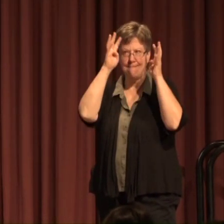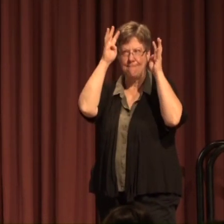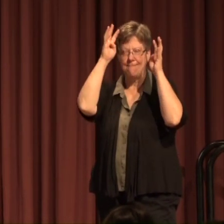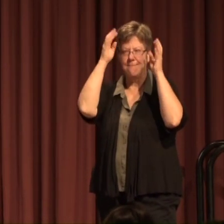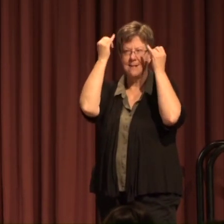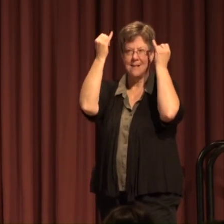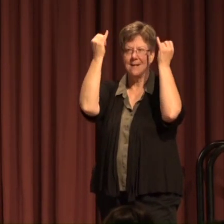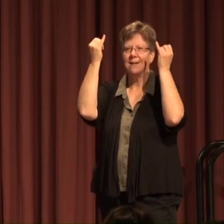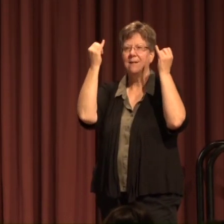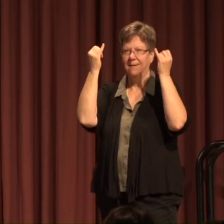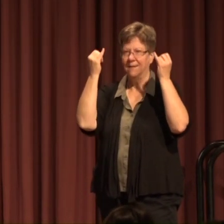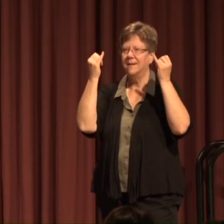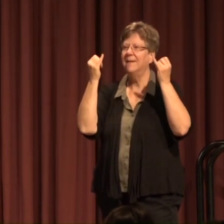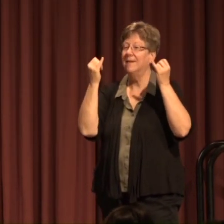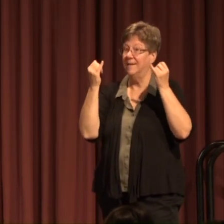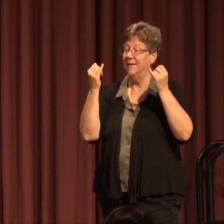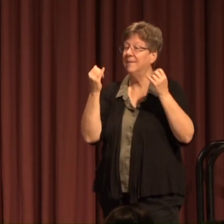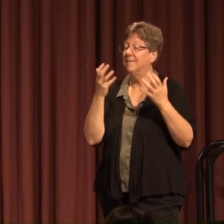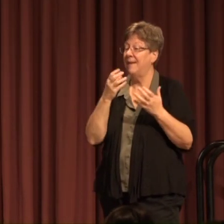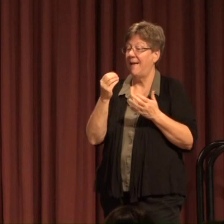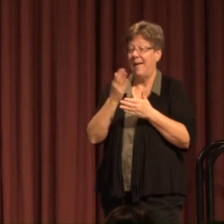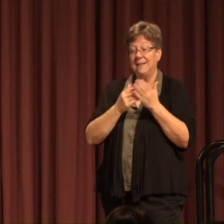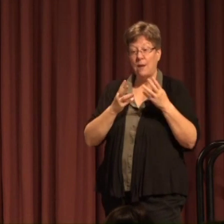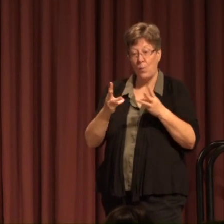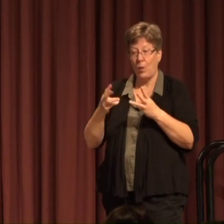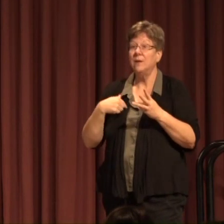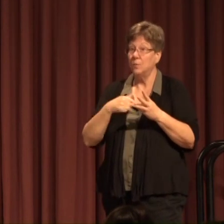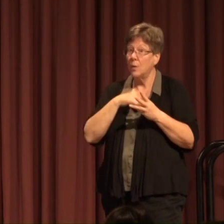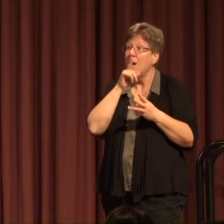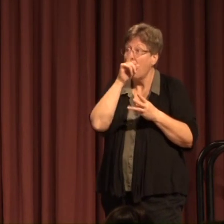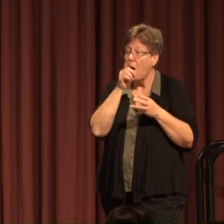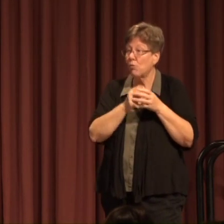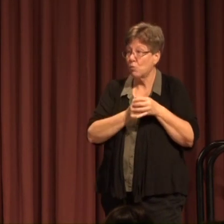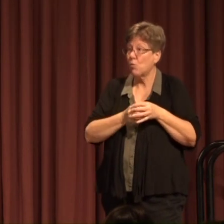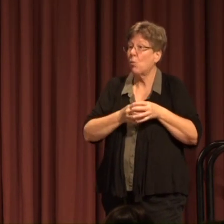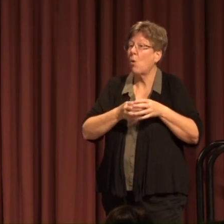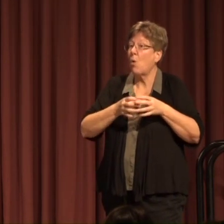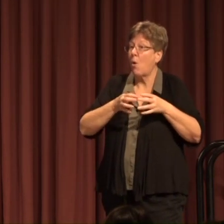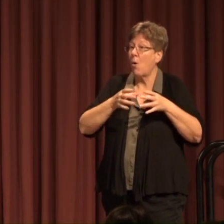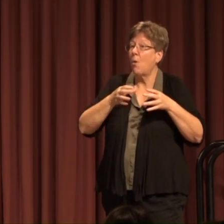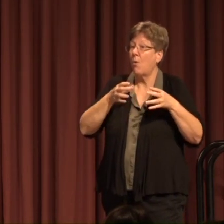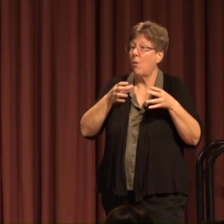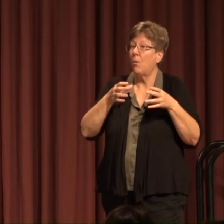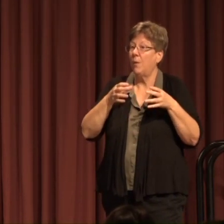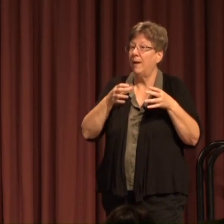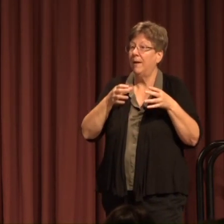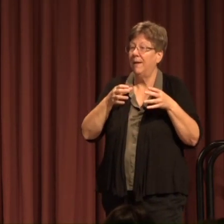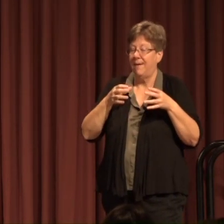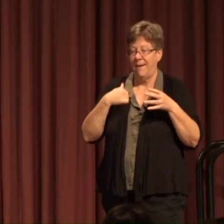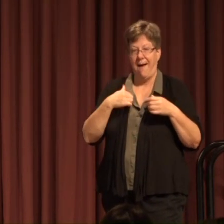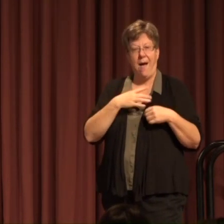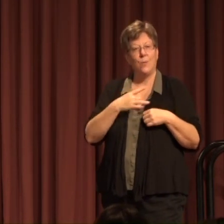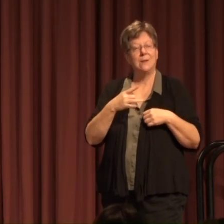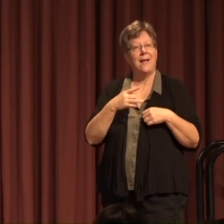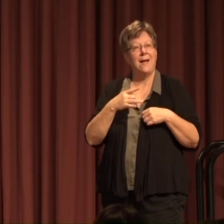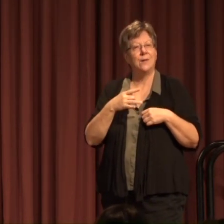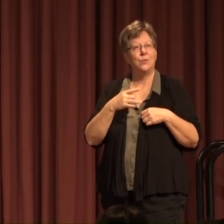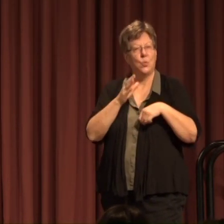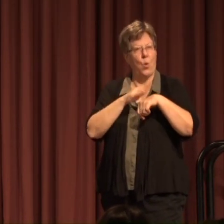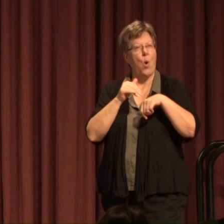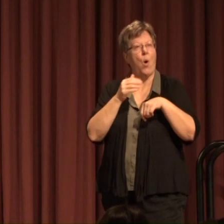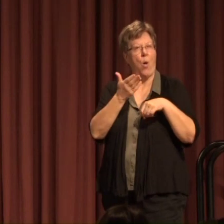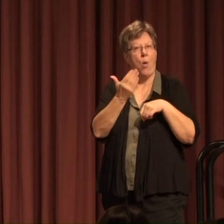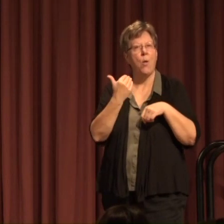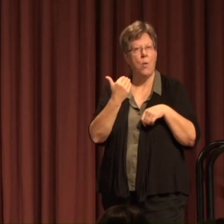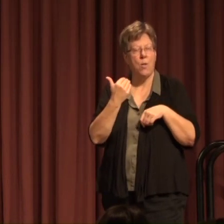And in fact, in some significant ways We are growing So at this time I would like to call Up to the